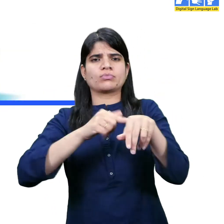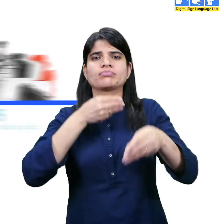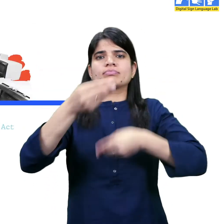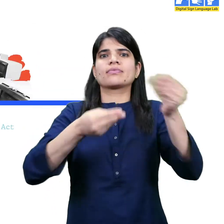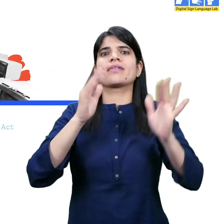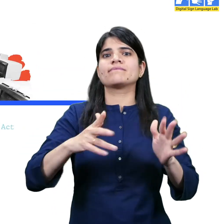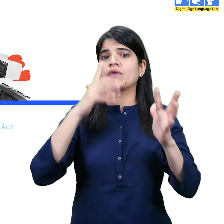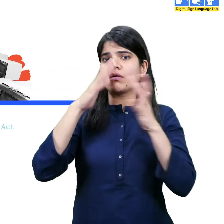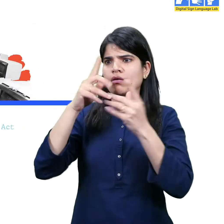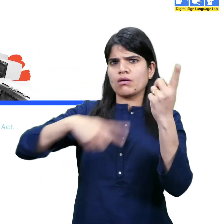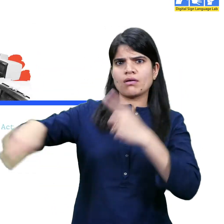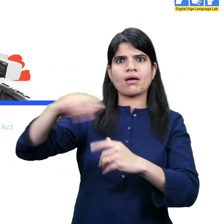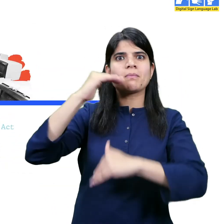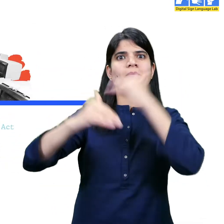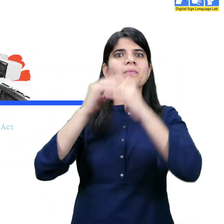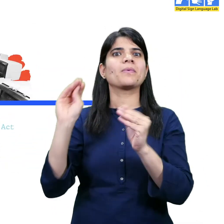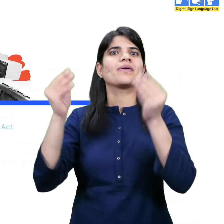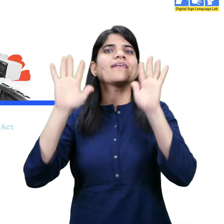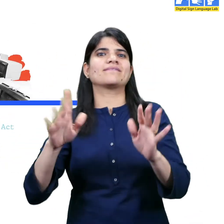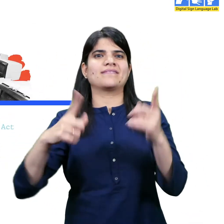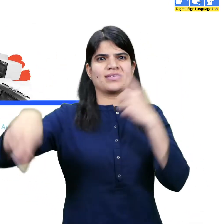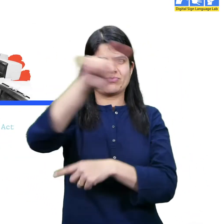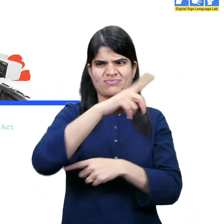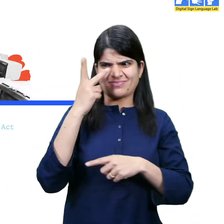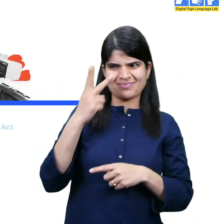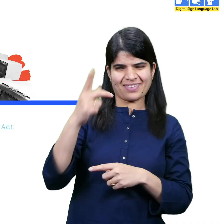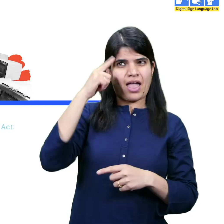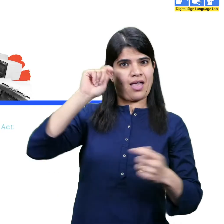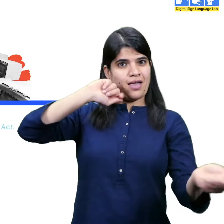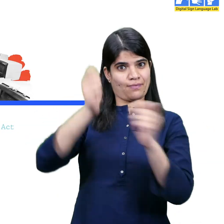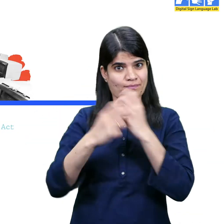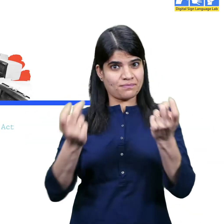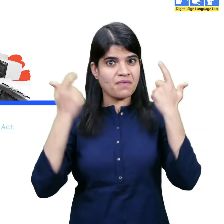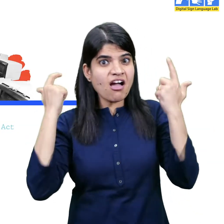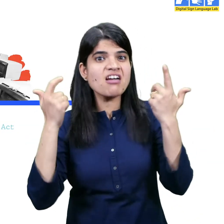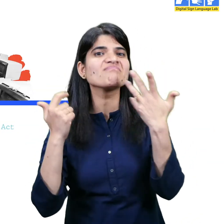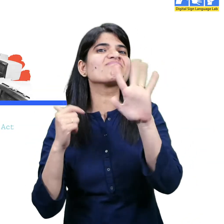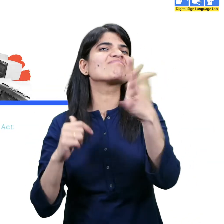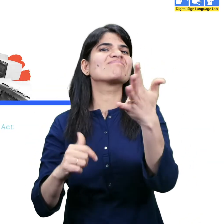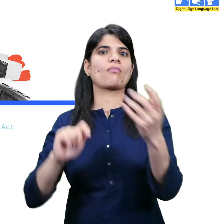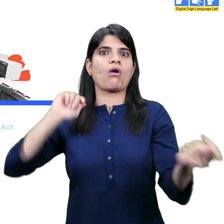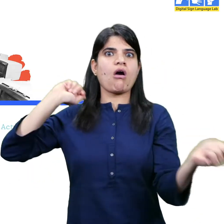working rights. As you can see, change takes time.